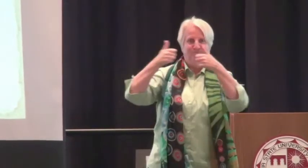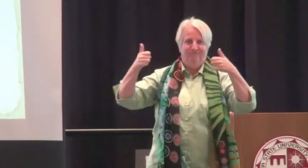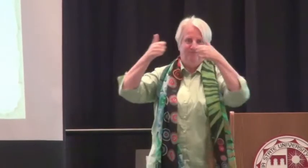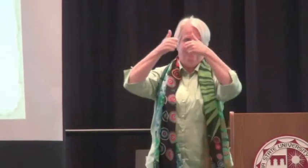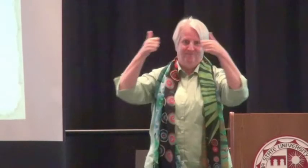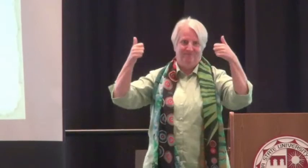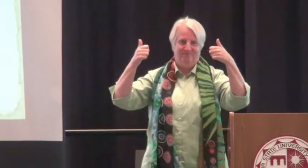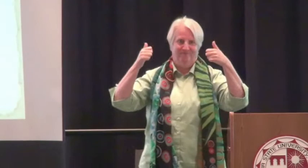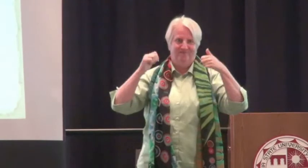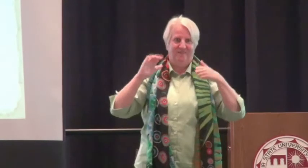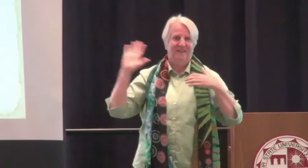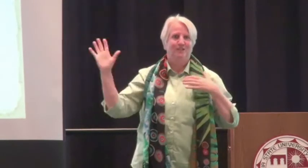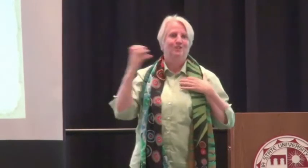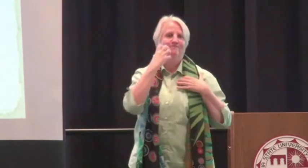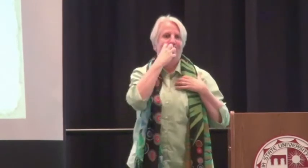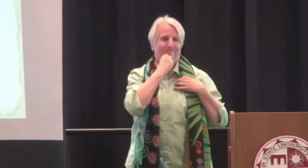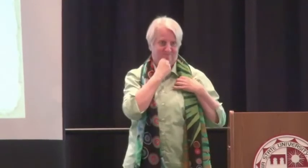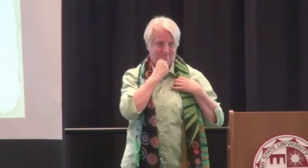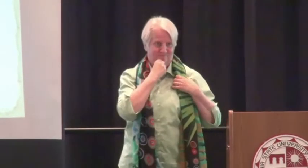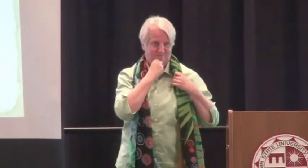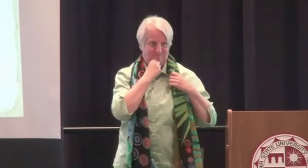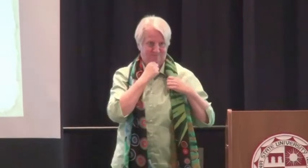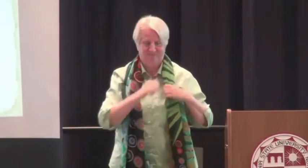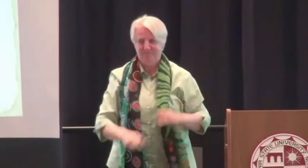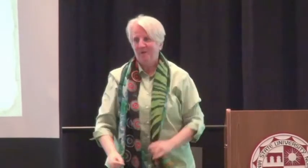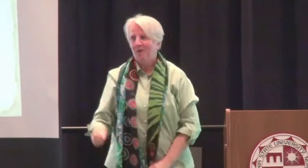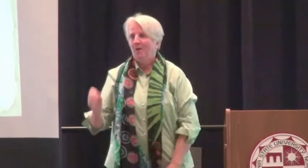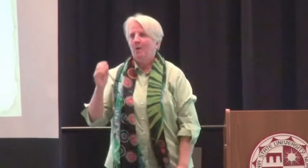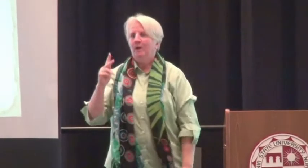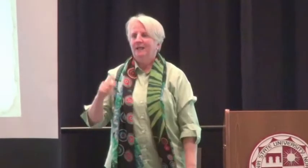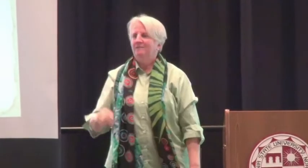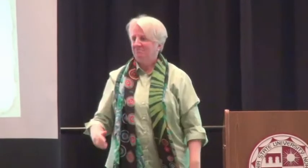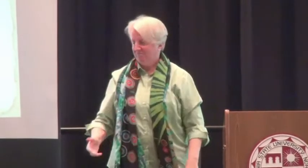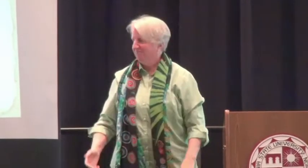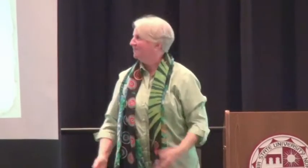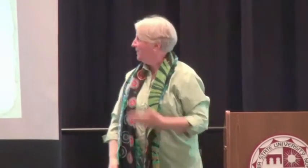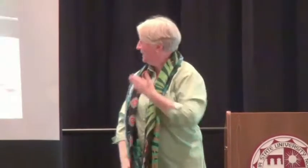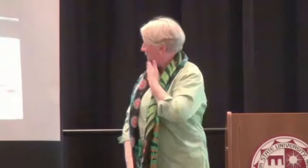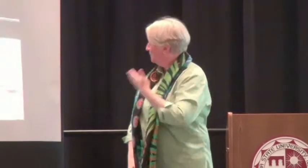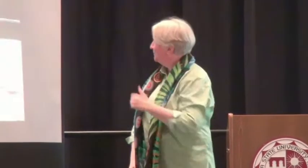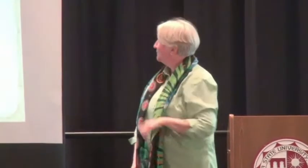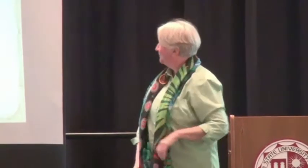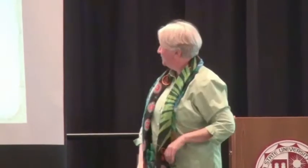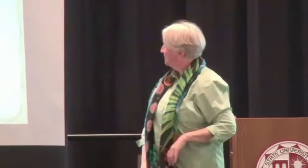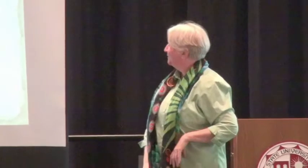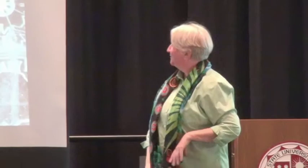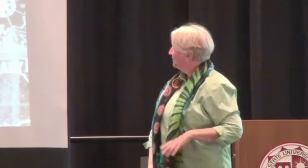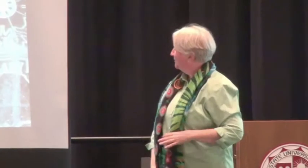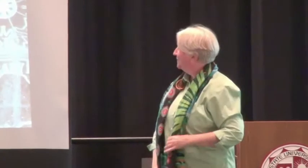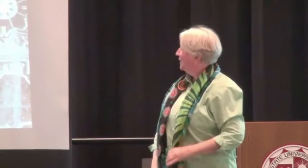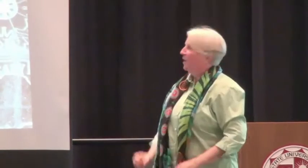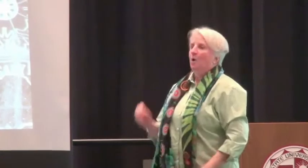buy a mug representing the different locations that I had been at. And that was of great value and important to Roxanne.